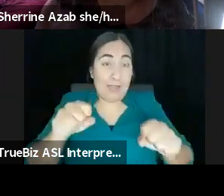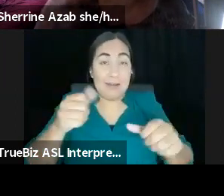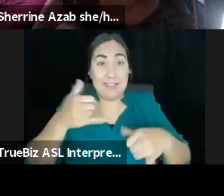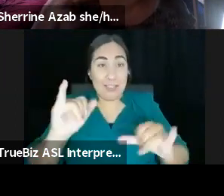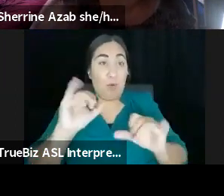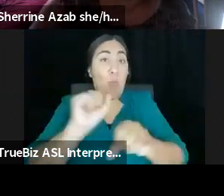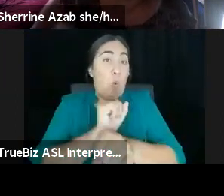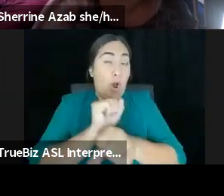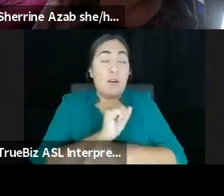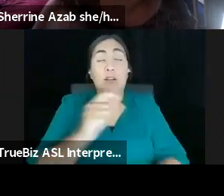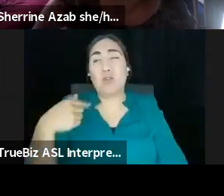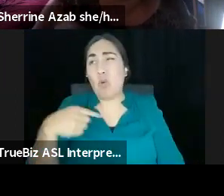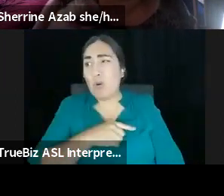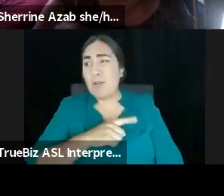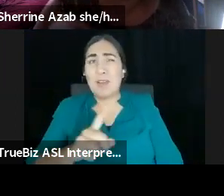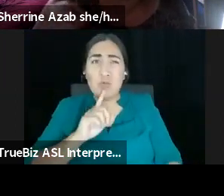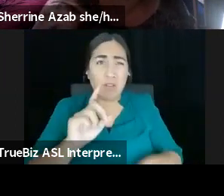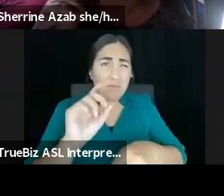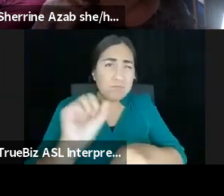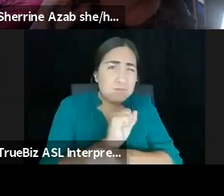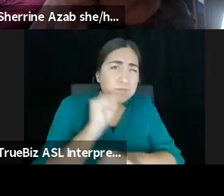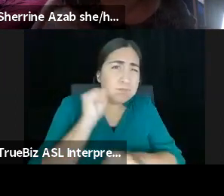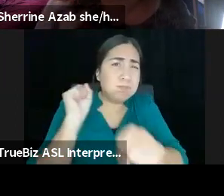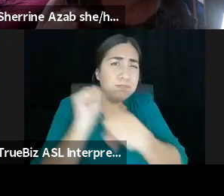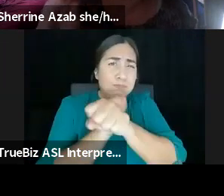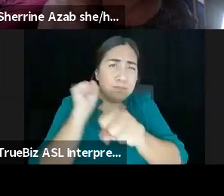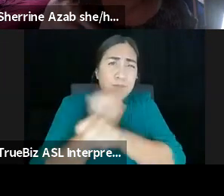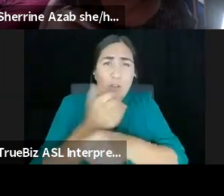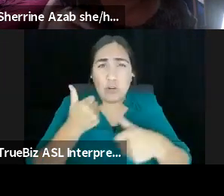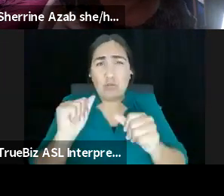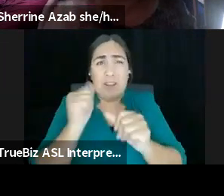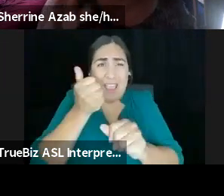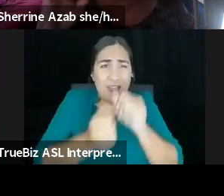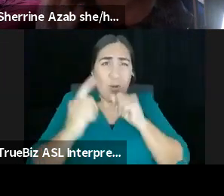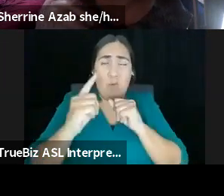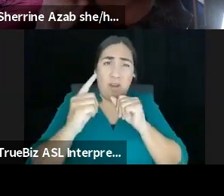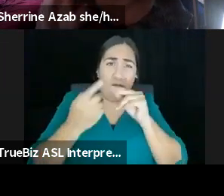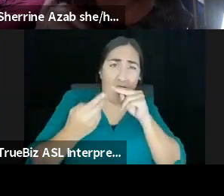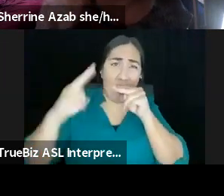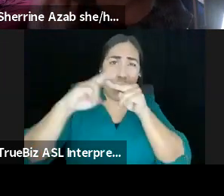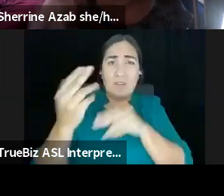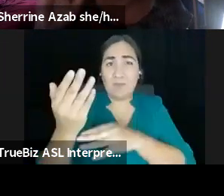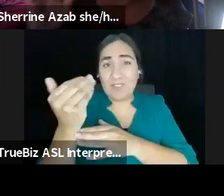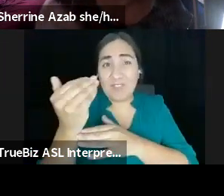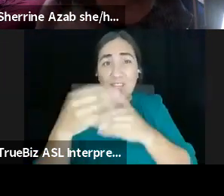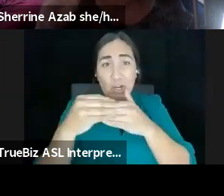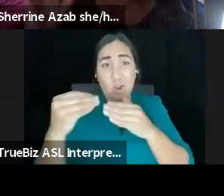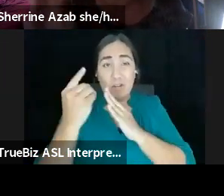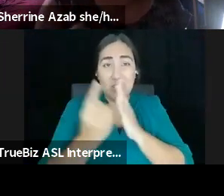really hard to get everybody up to $15 an hour for every hour that they are in rehearsal and performance